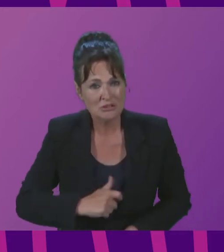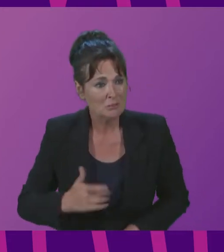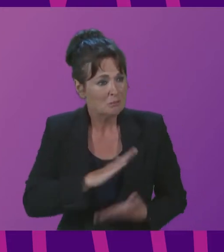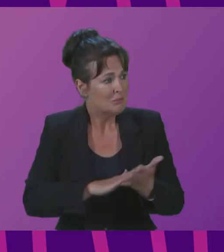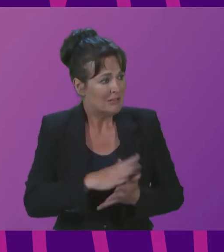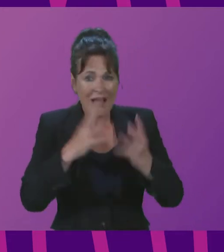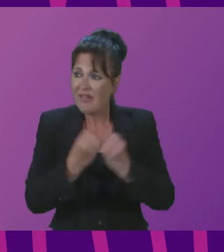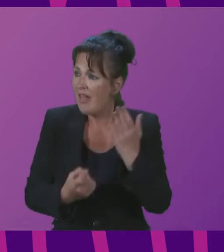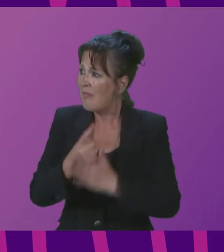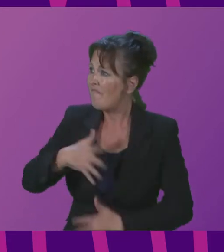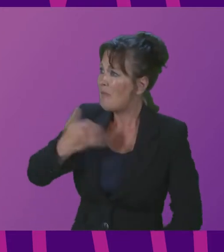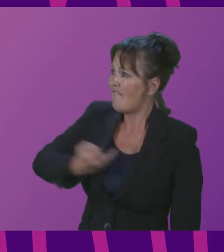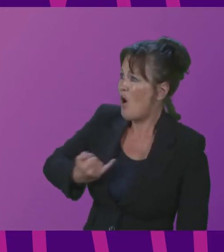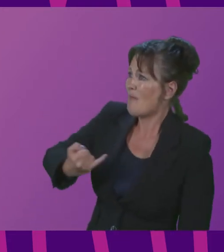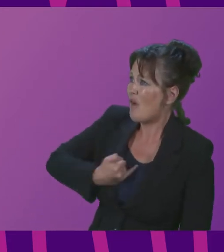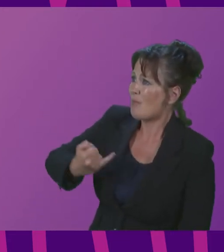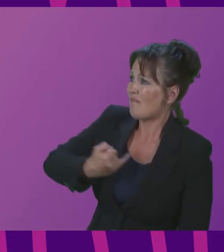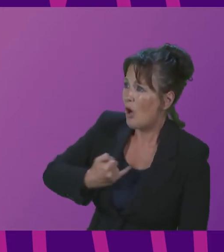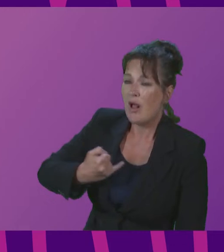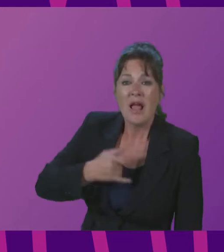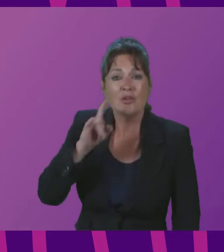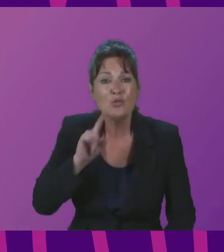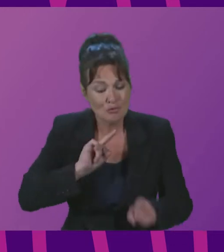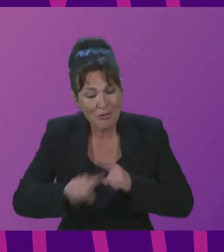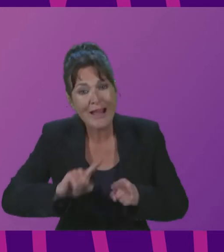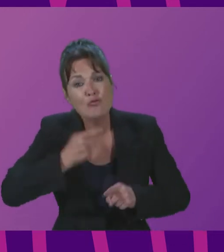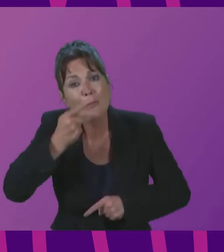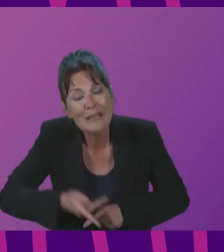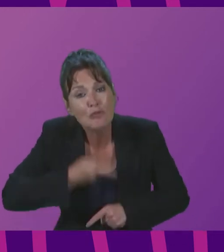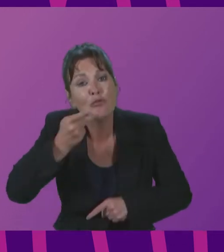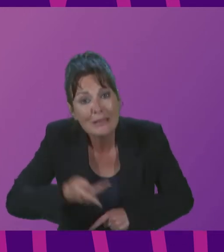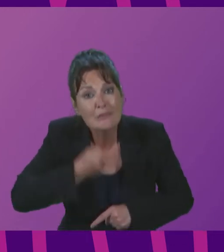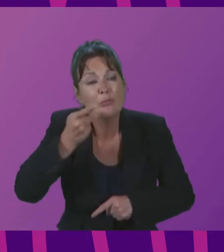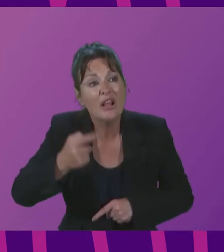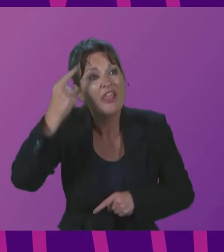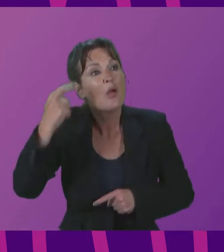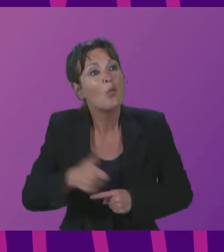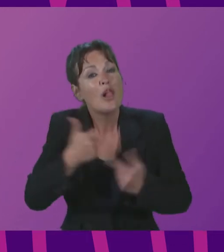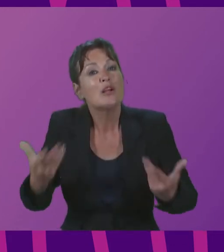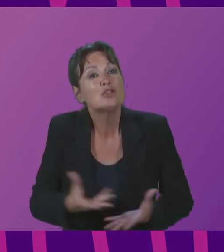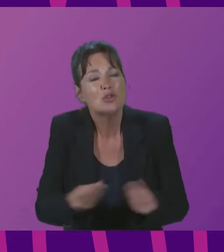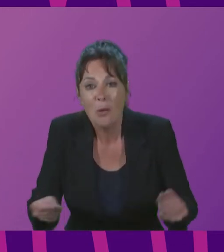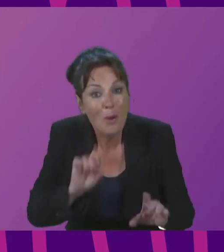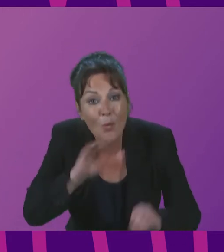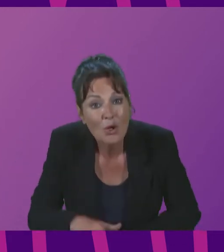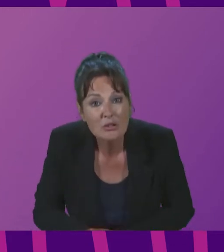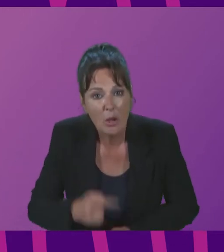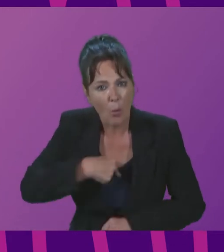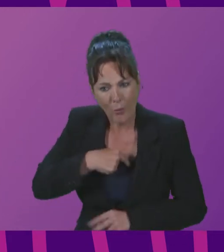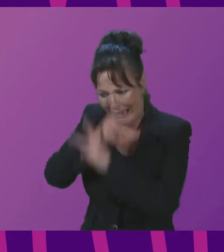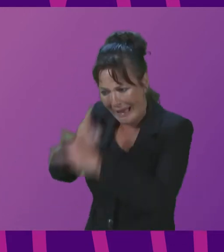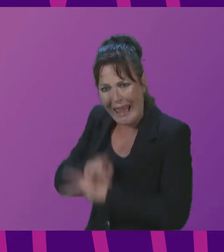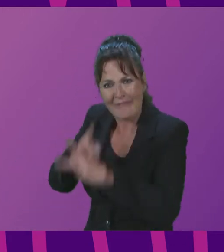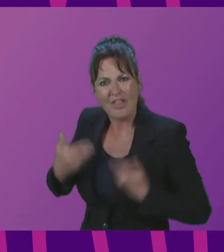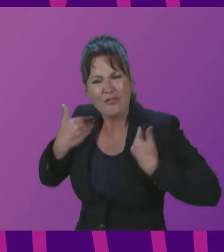it's your fault so you recycle in the hope that it will halt and it doesn't you ignore the fact that they care for the rich and not our